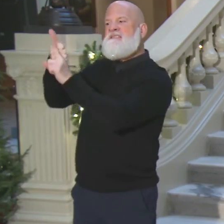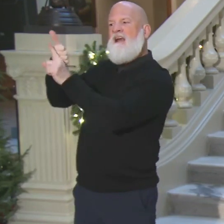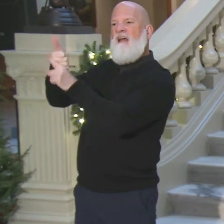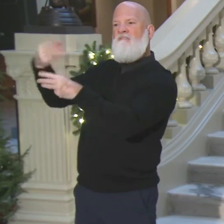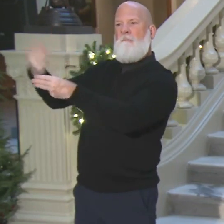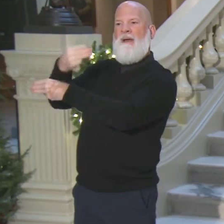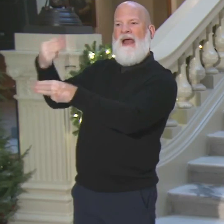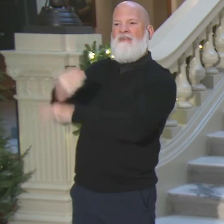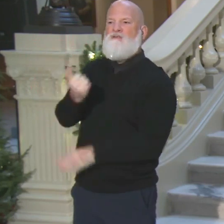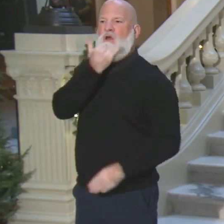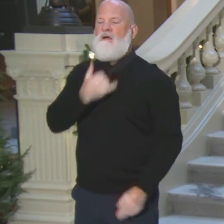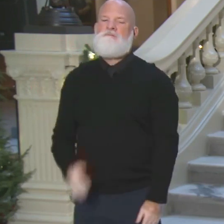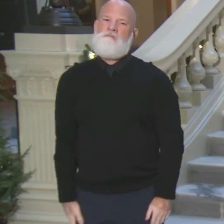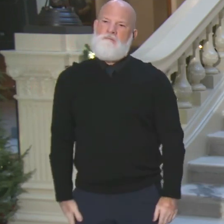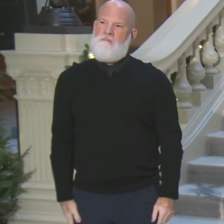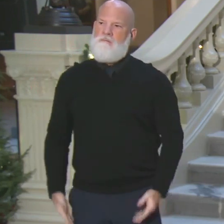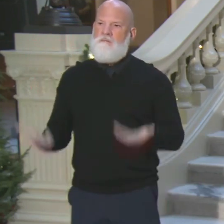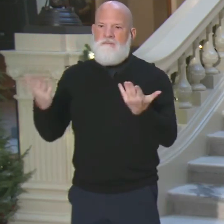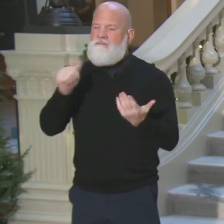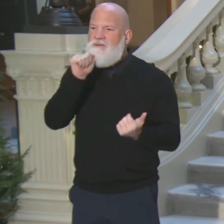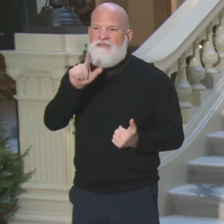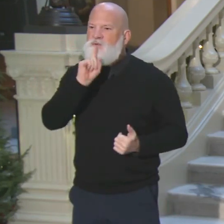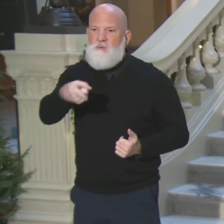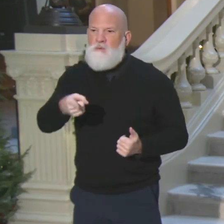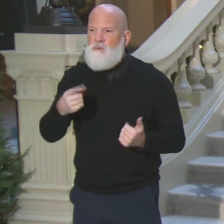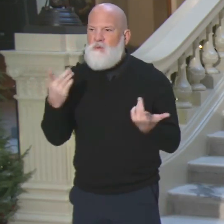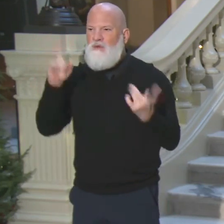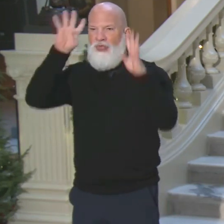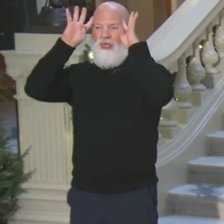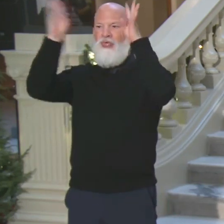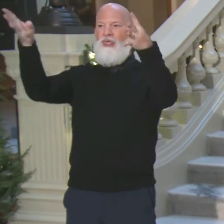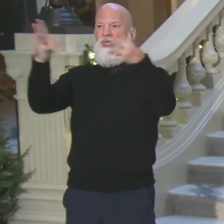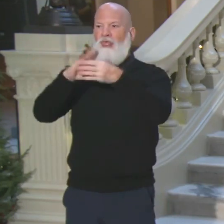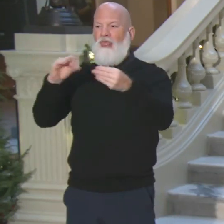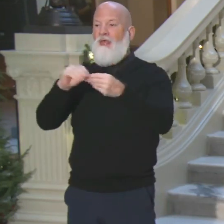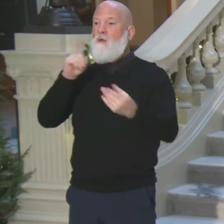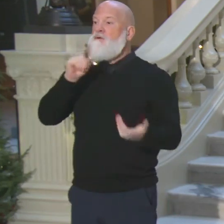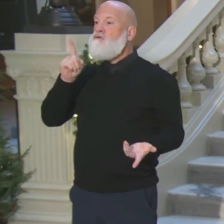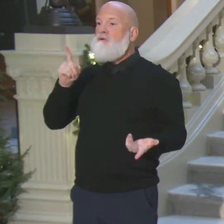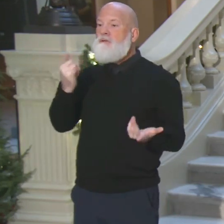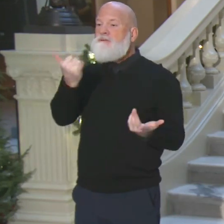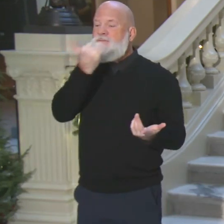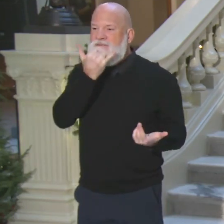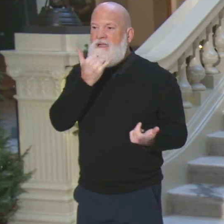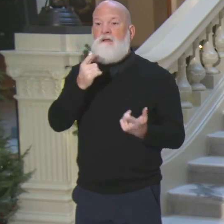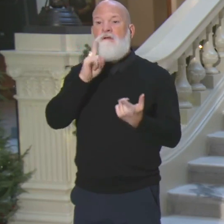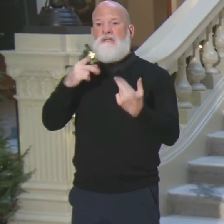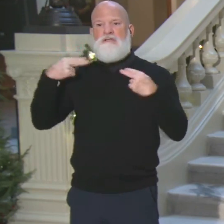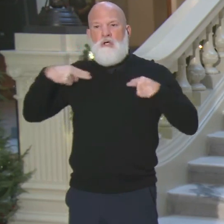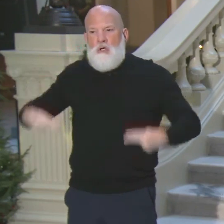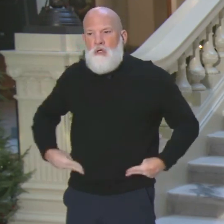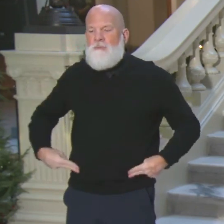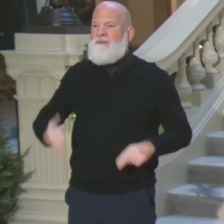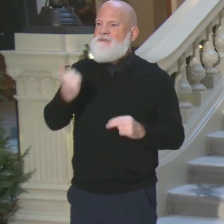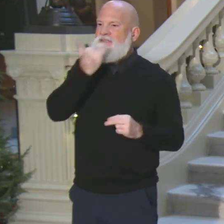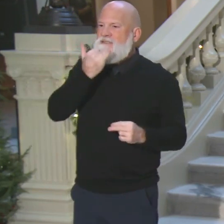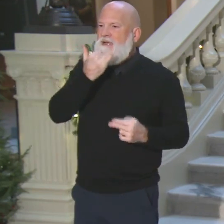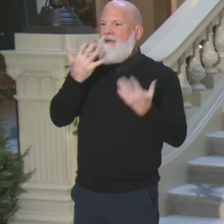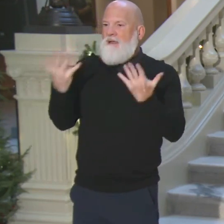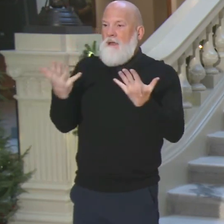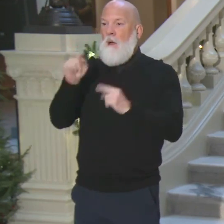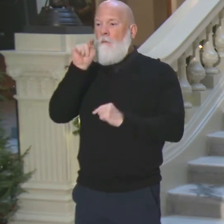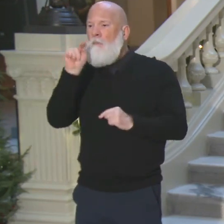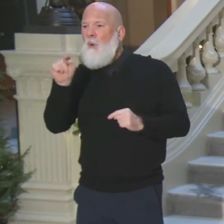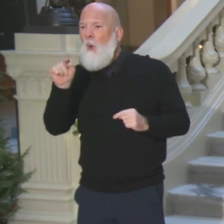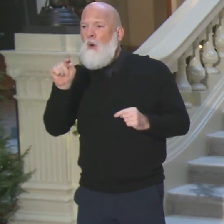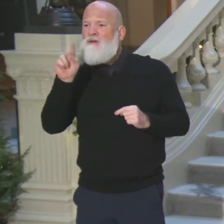since the beginning? The most obvious fault fault point in any of the system is the human beings who are counting them. Again, it was 0.26%. That's pretty